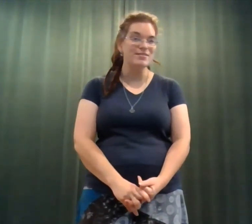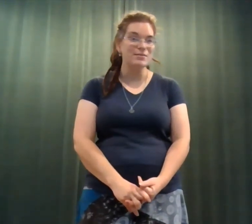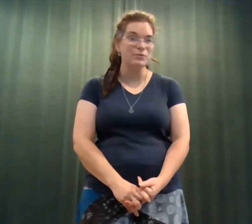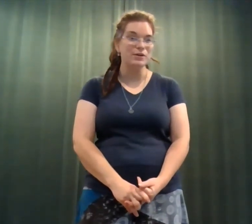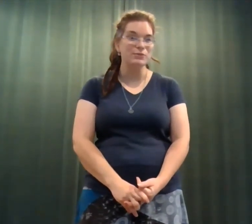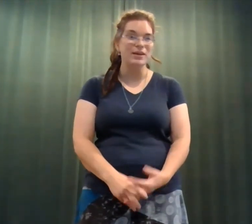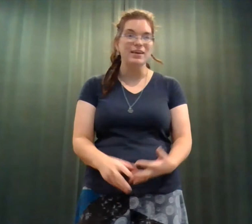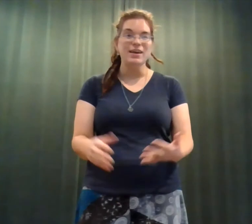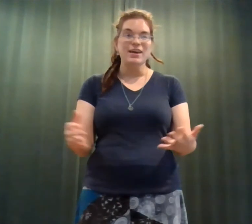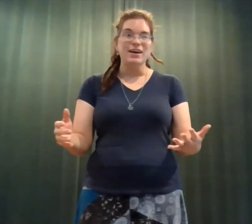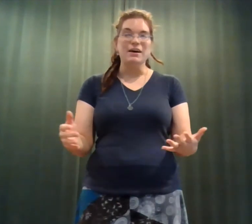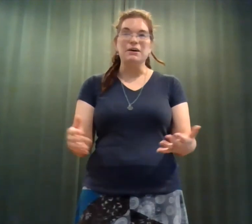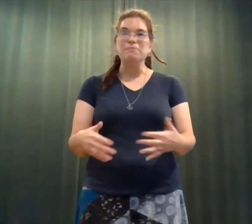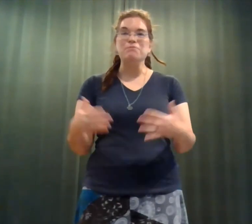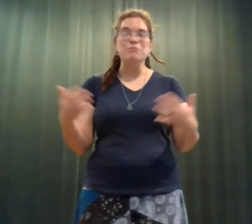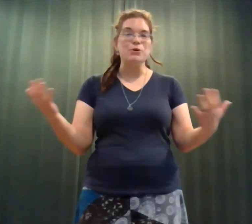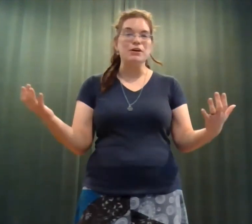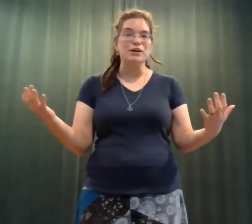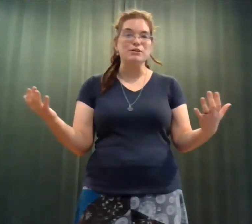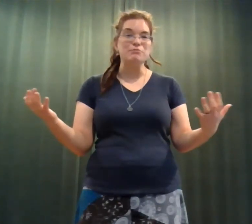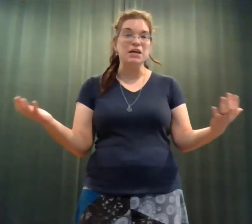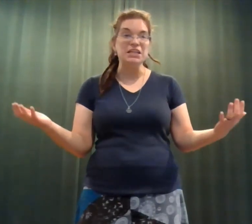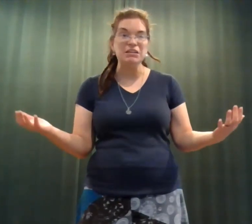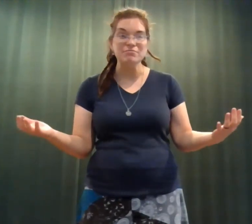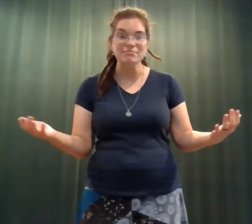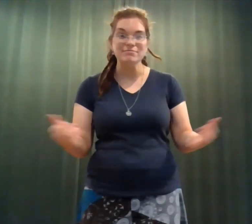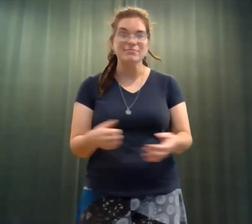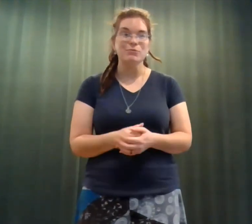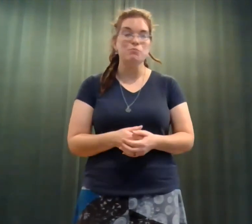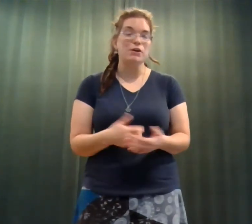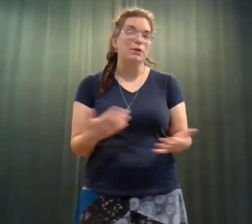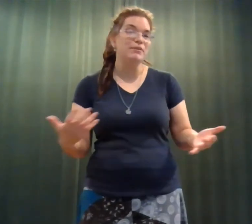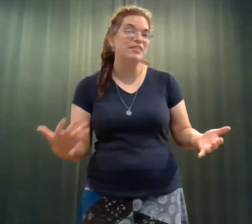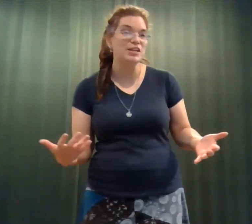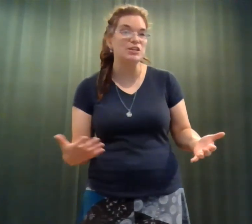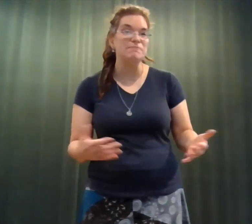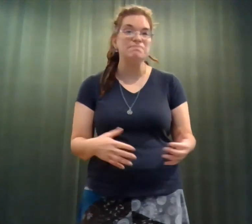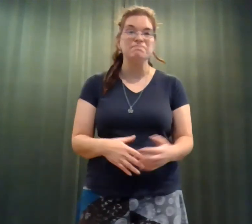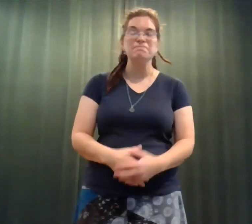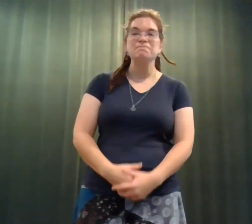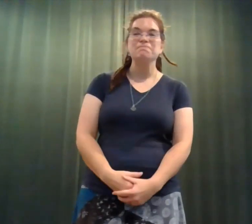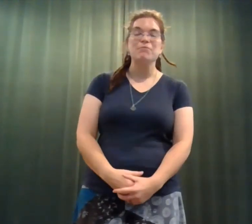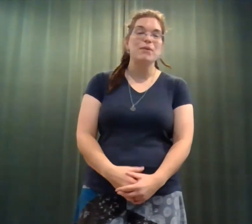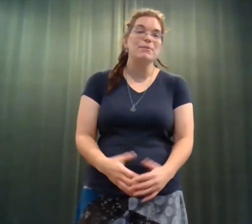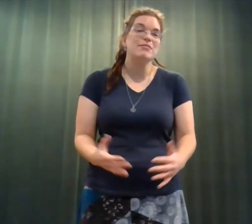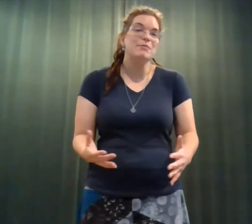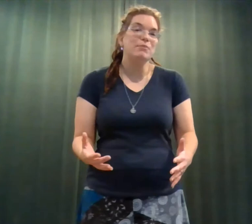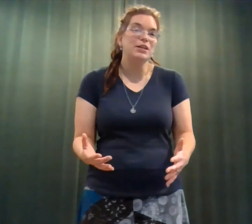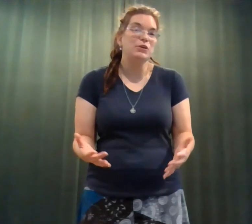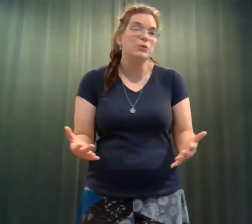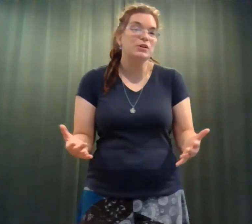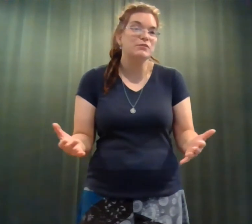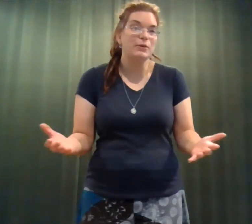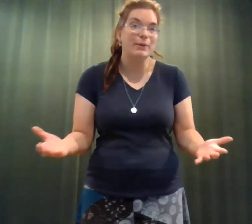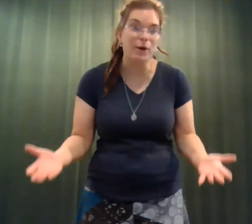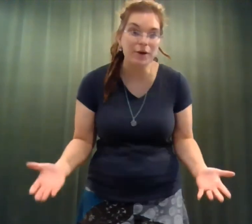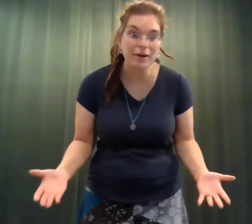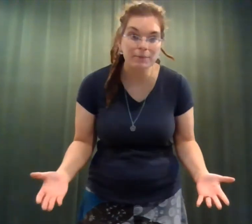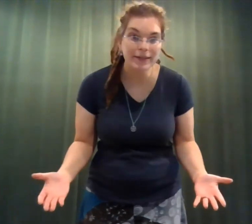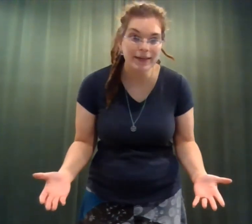someone with more money, better reputation, maybe somebody who worked for the power company.